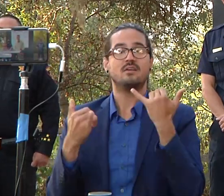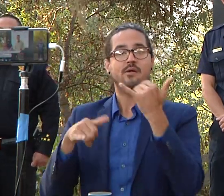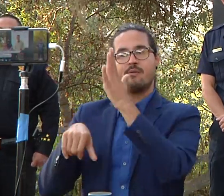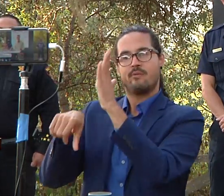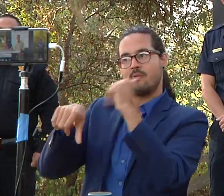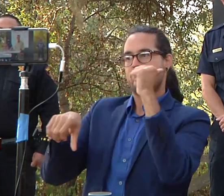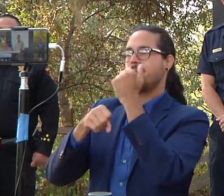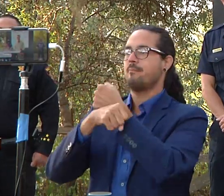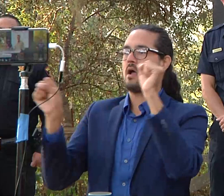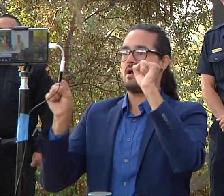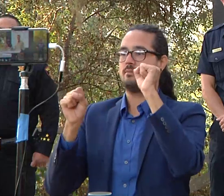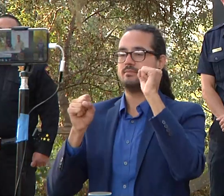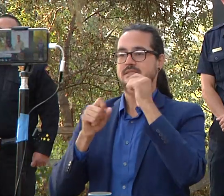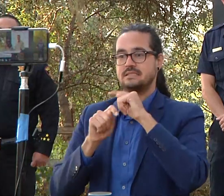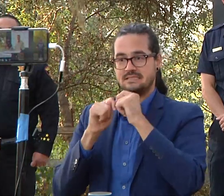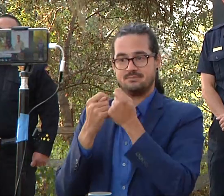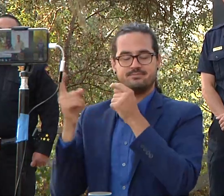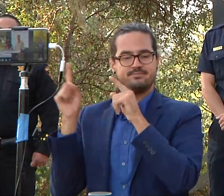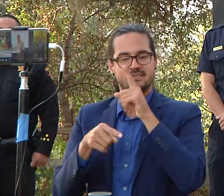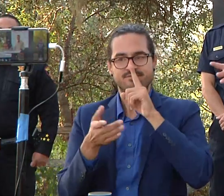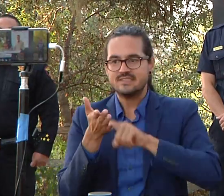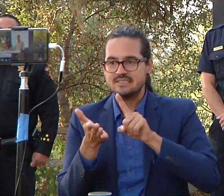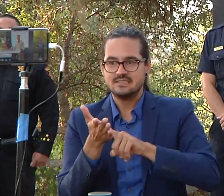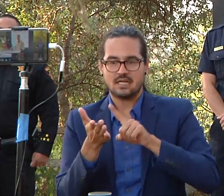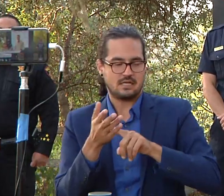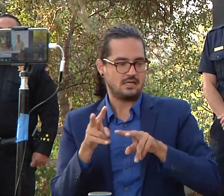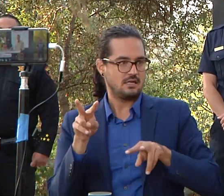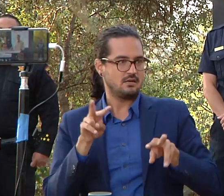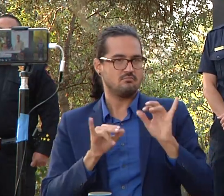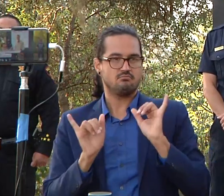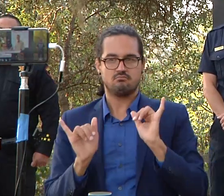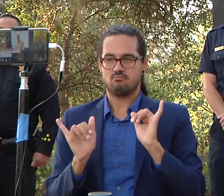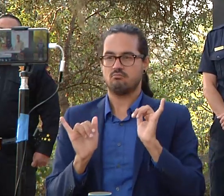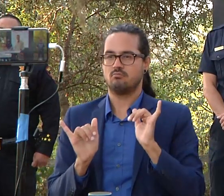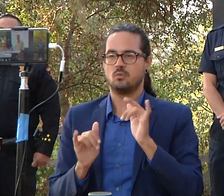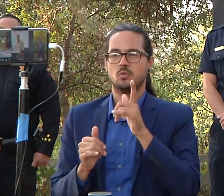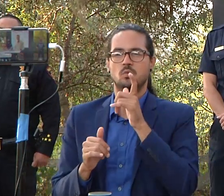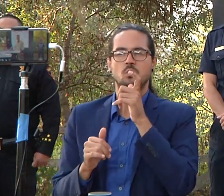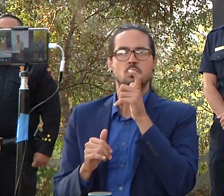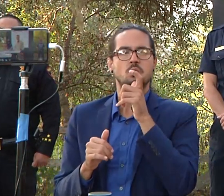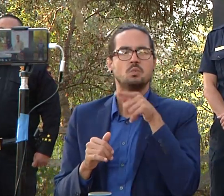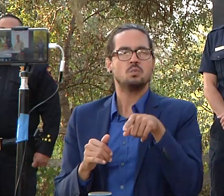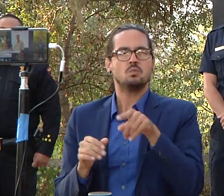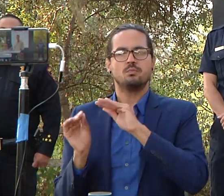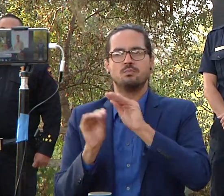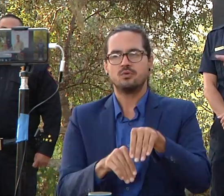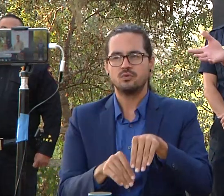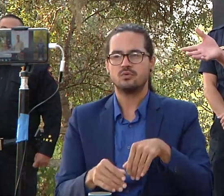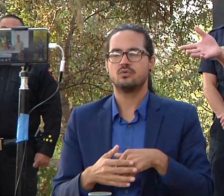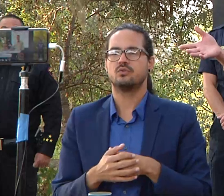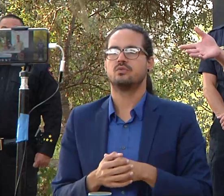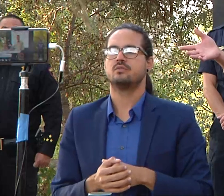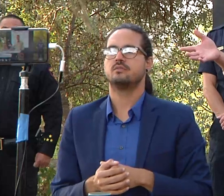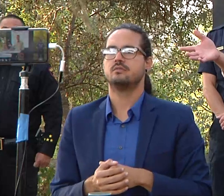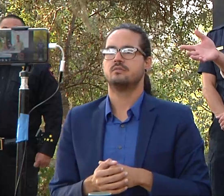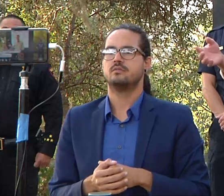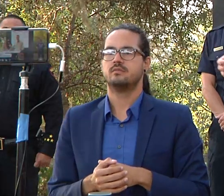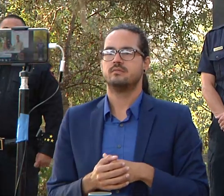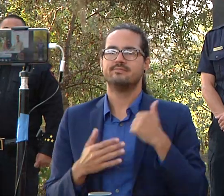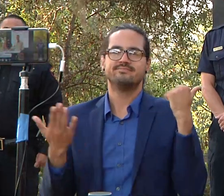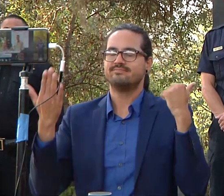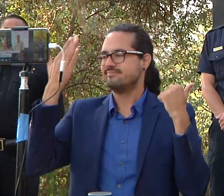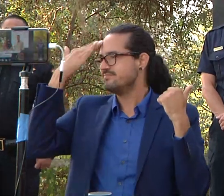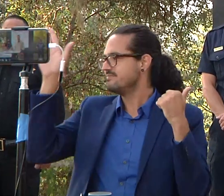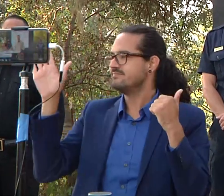there uh to determine kind of more about that and then who's responsible for that uh where i haven't gotten a report on that yet